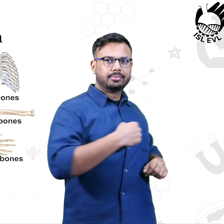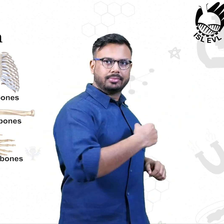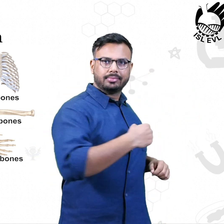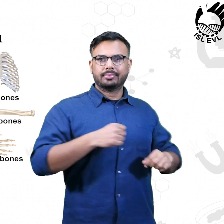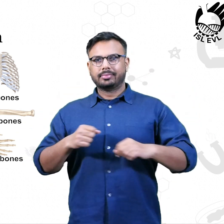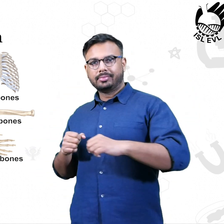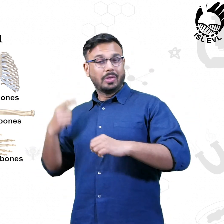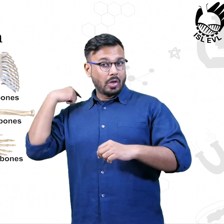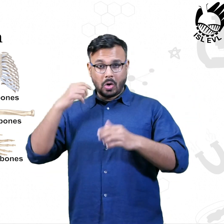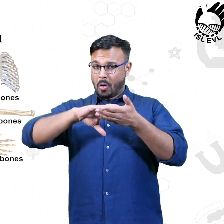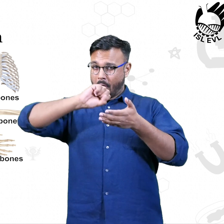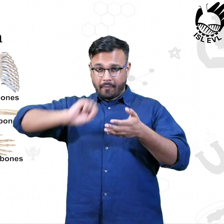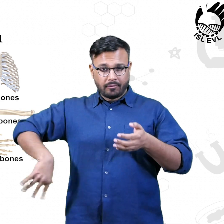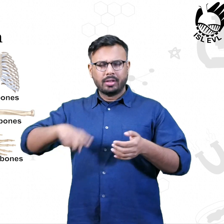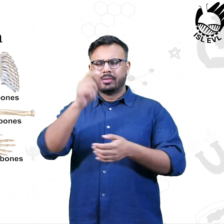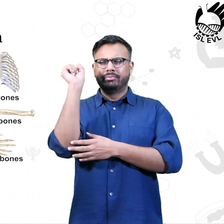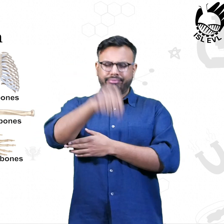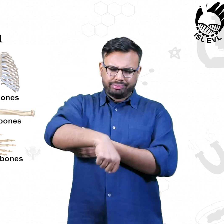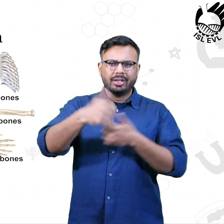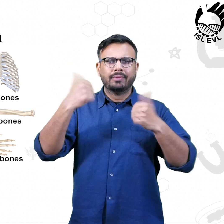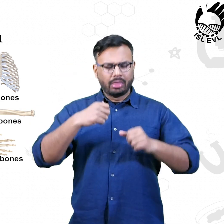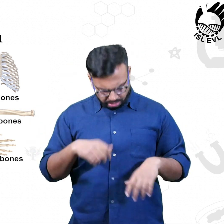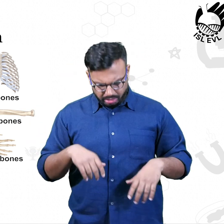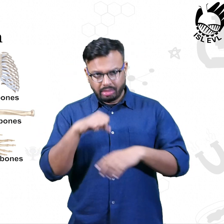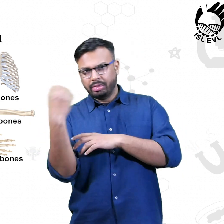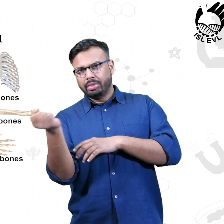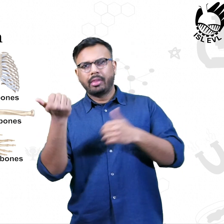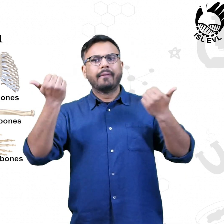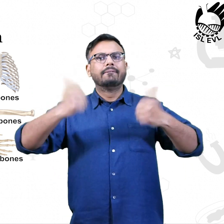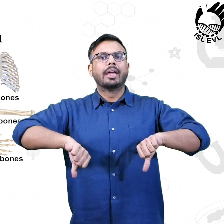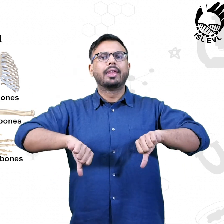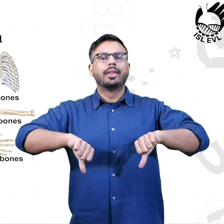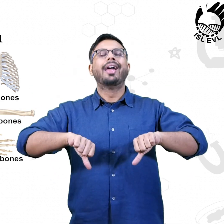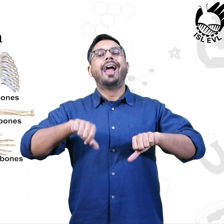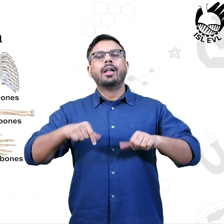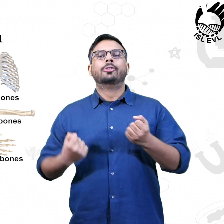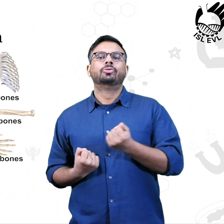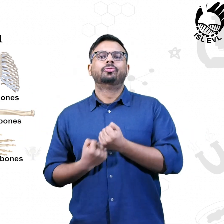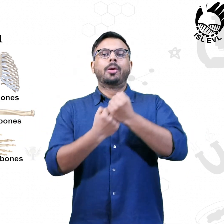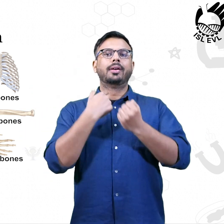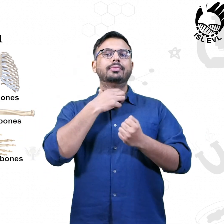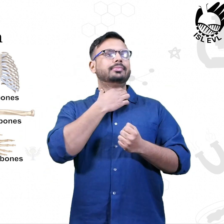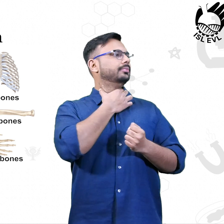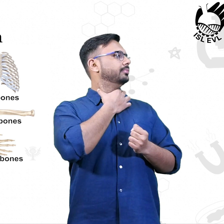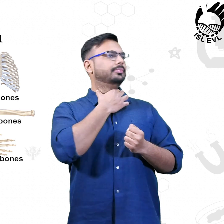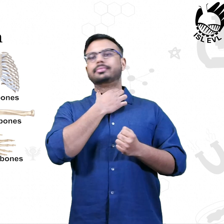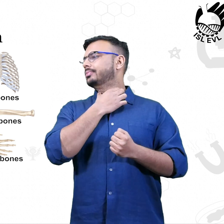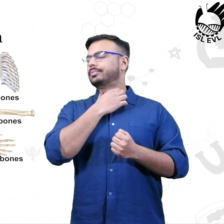The backbone is the pillar supporting the entire body. The movement of our head and neck won't be possible without this critical part